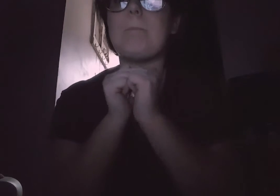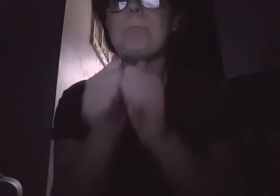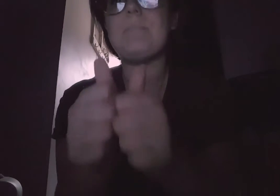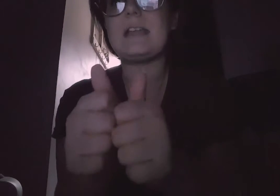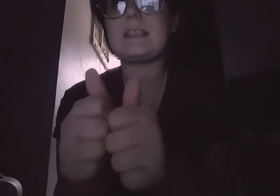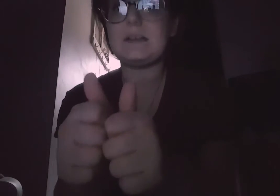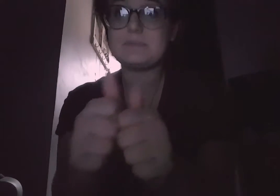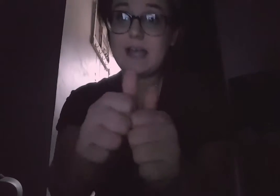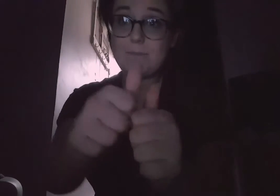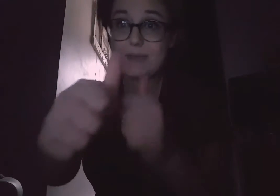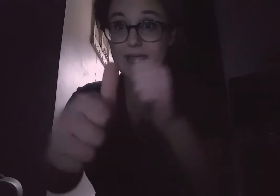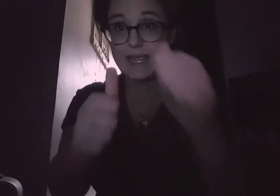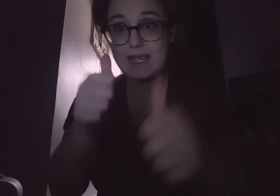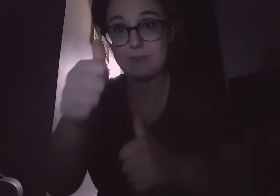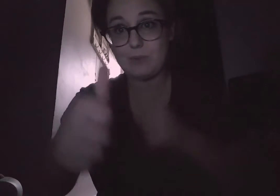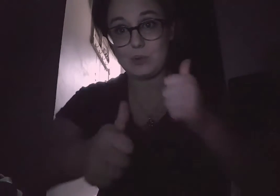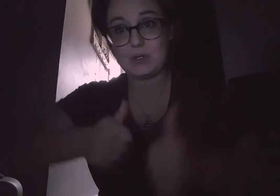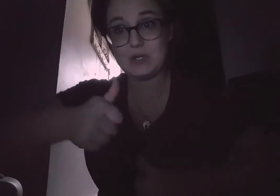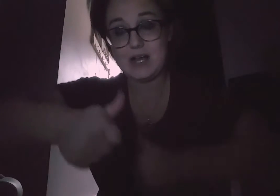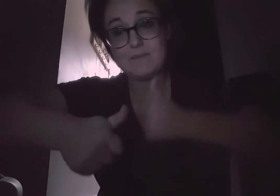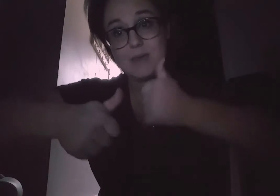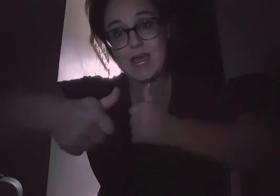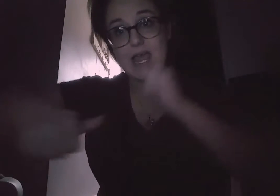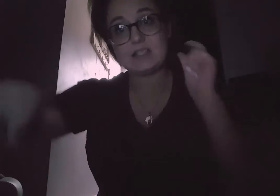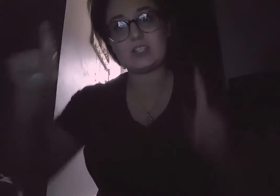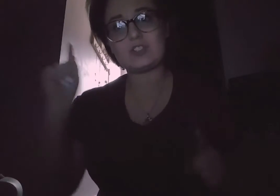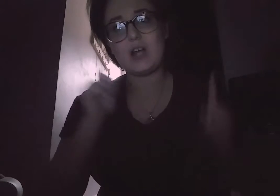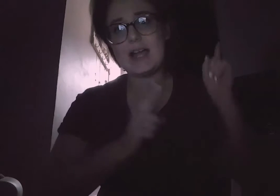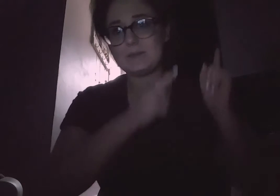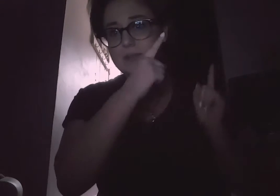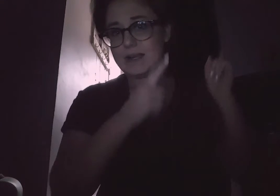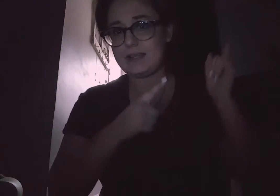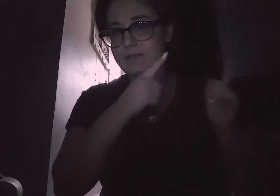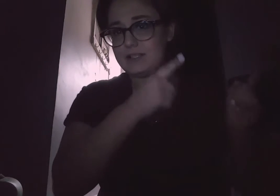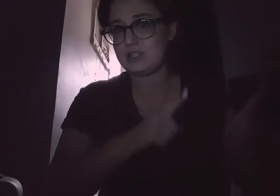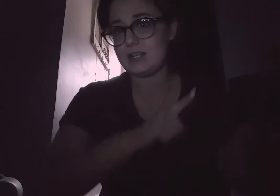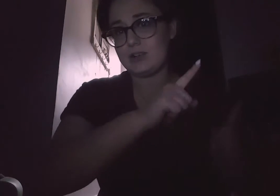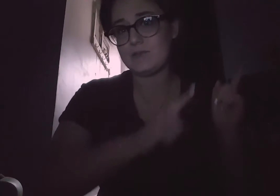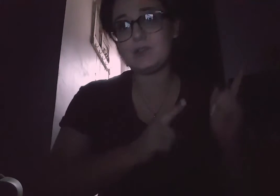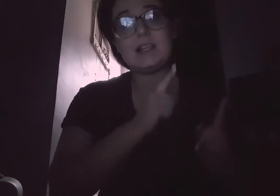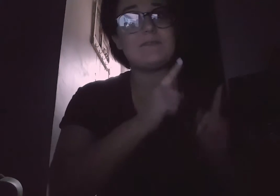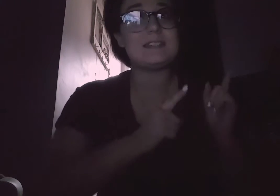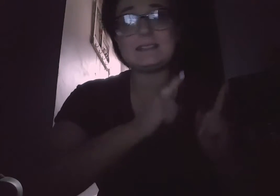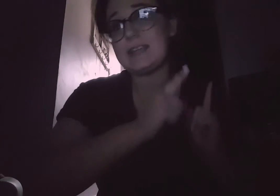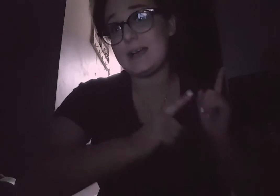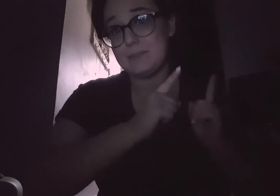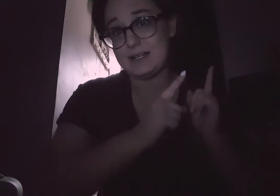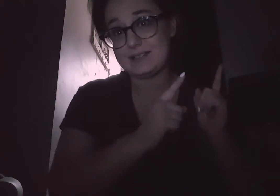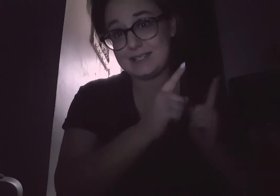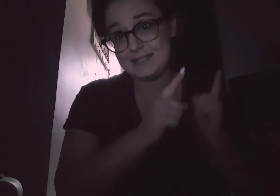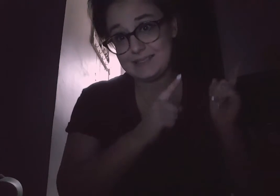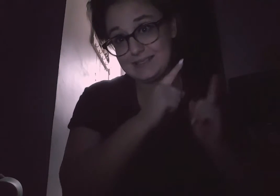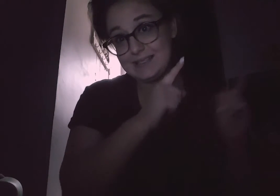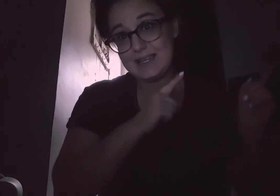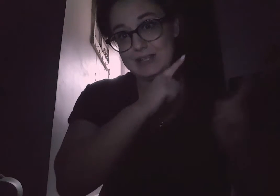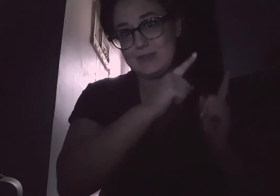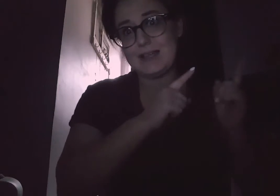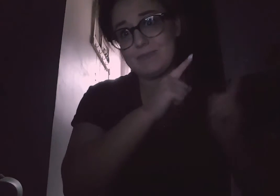a big thumbs up and more will come. Subscribe to my lovely channel if you loved it that much. And you love